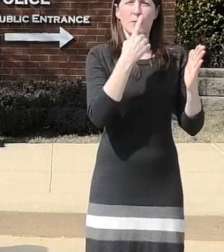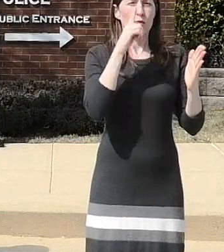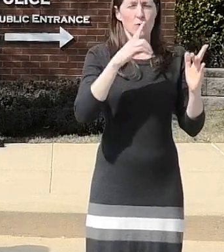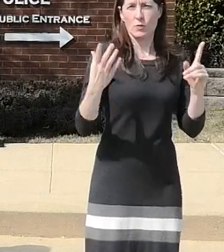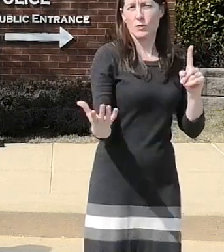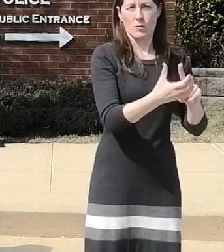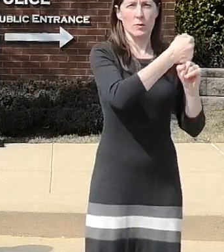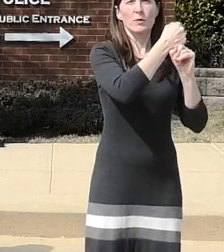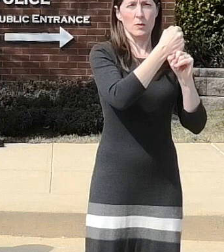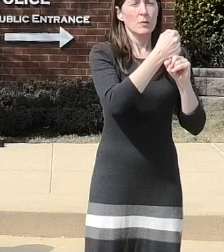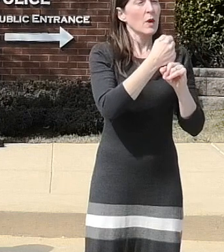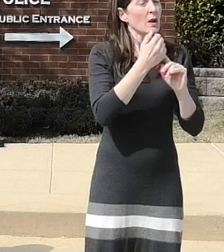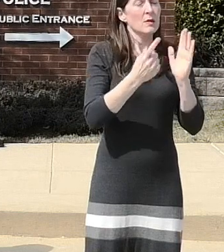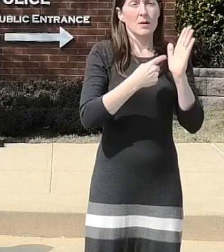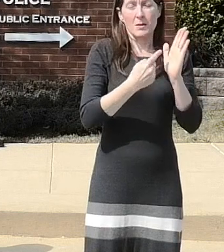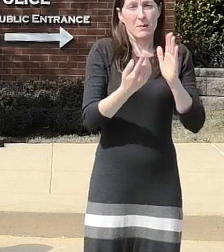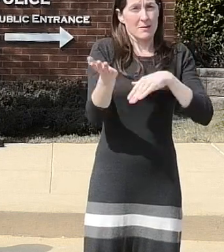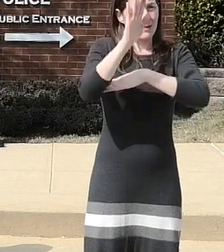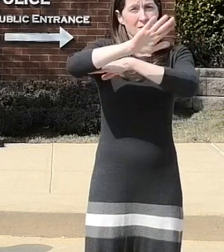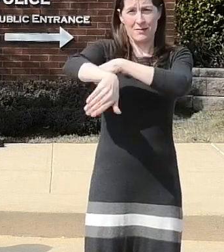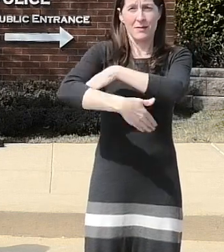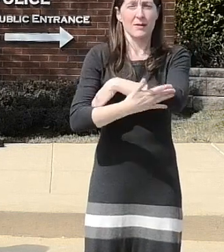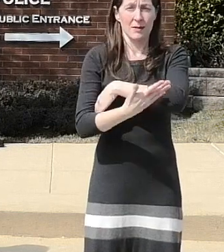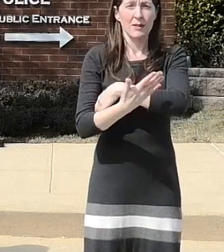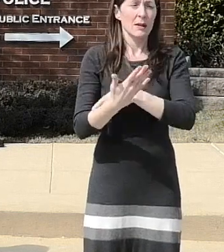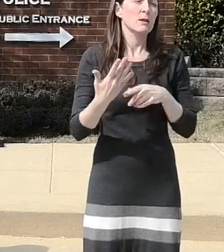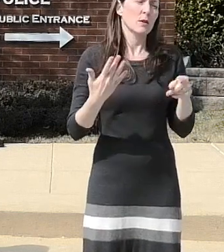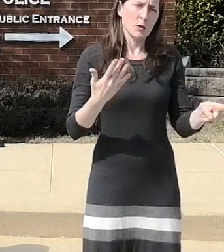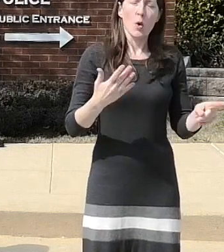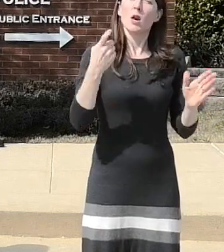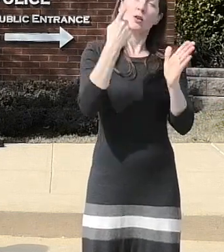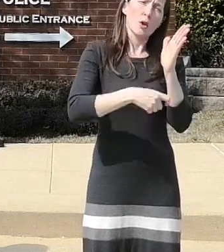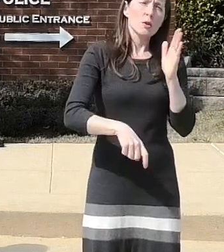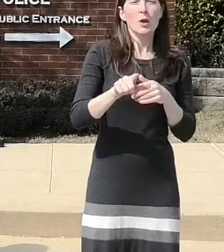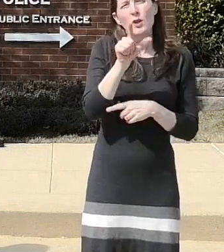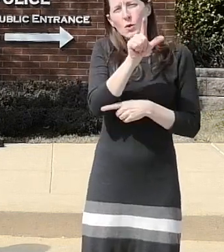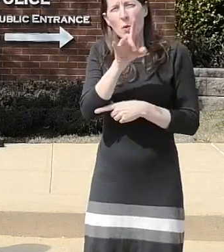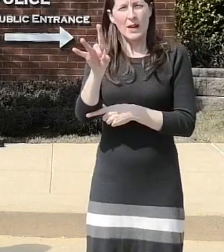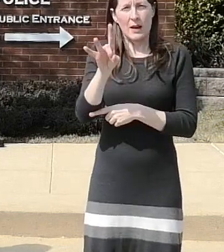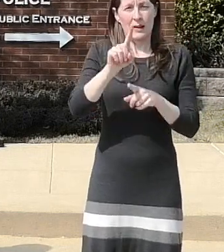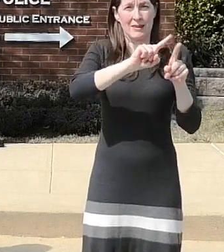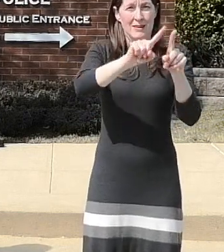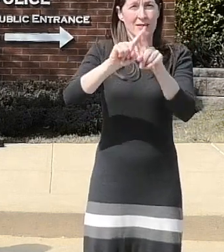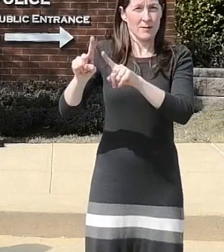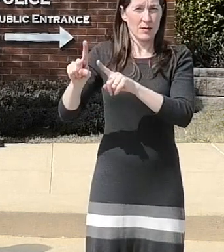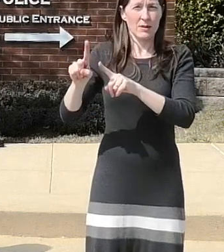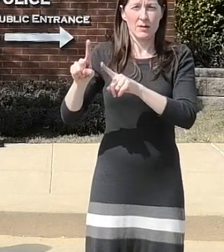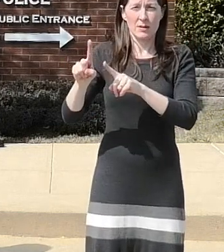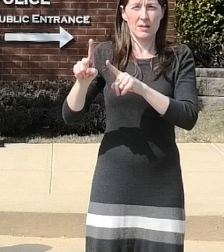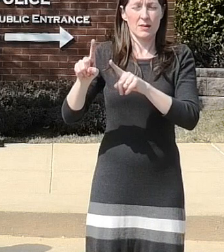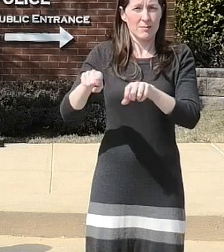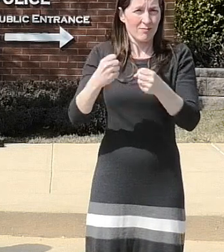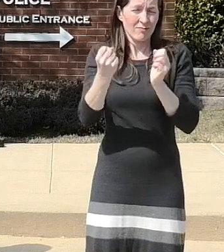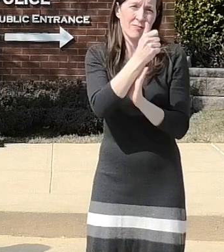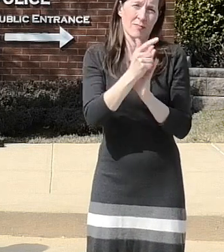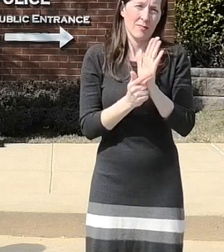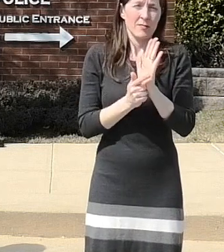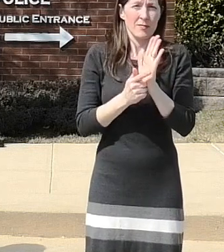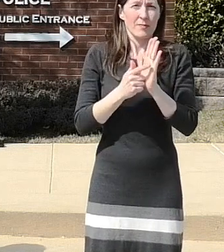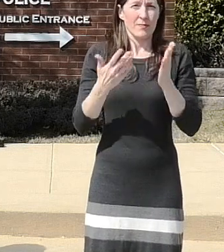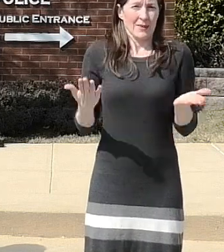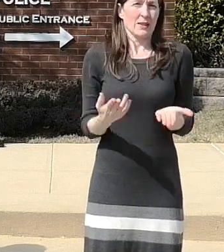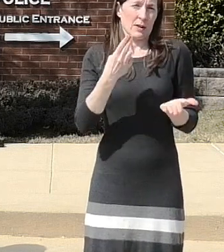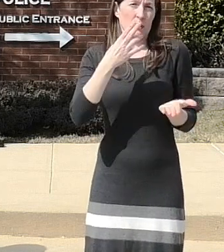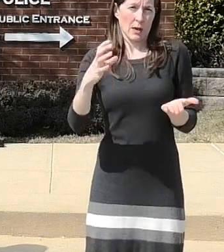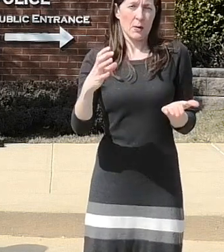day the suspect was charged with 28 counts of different violations within howard county which